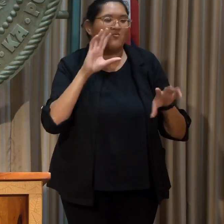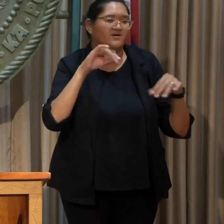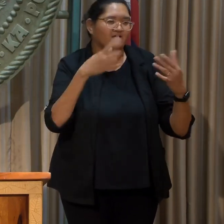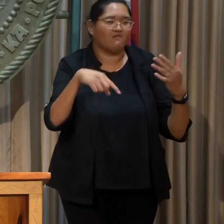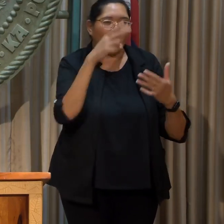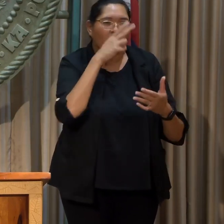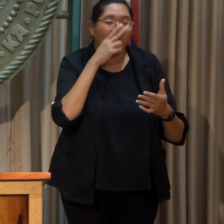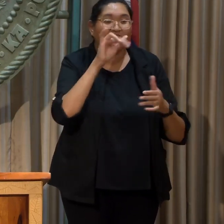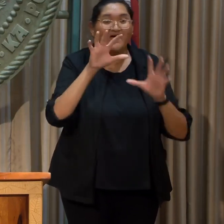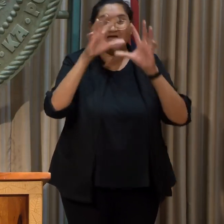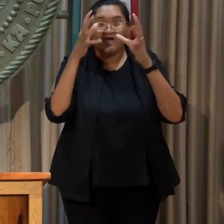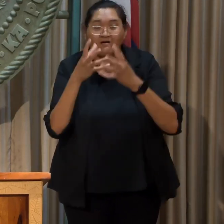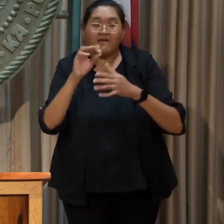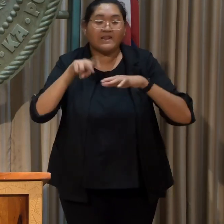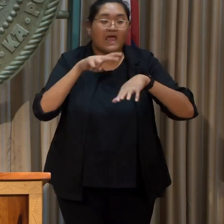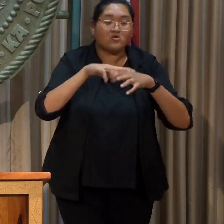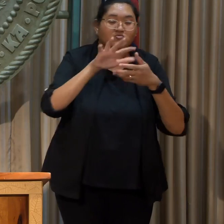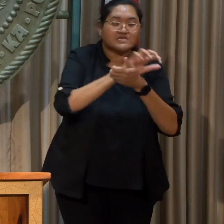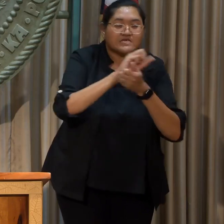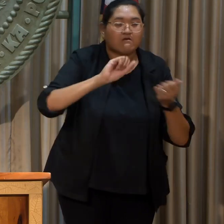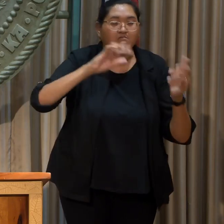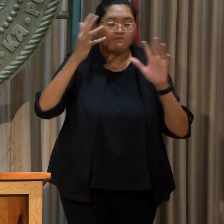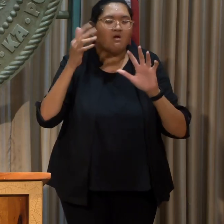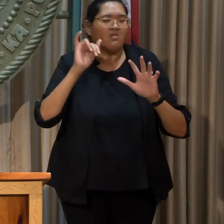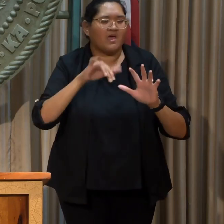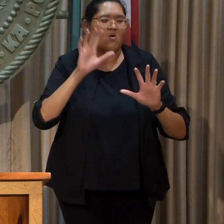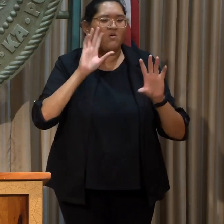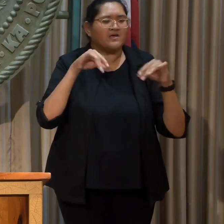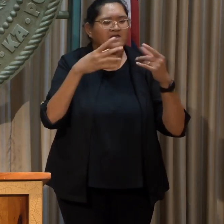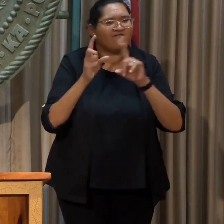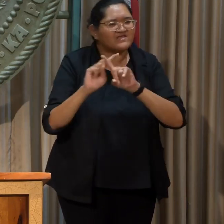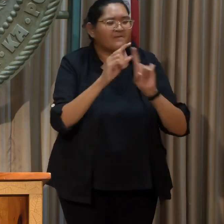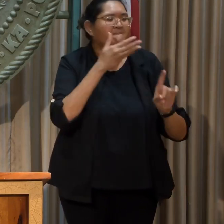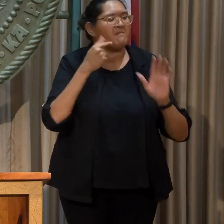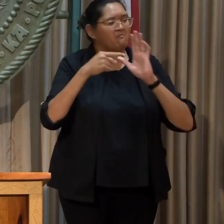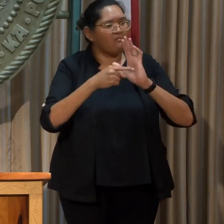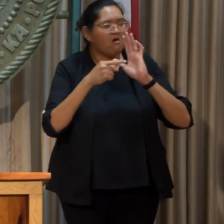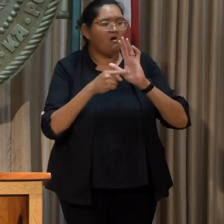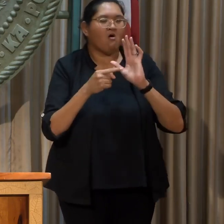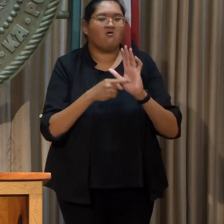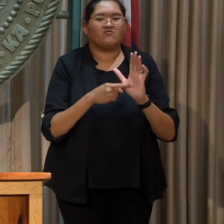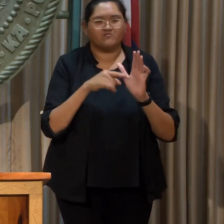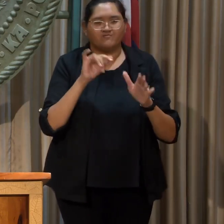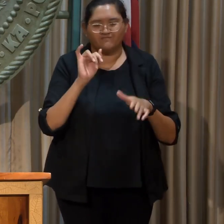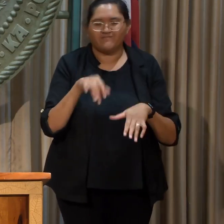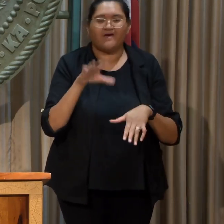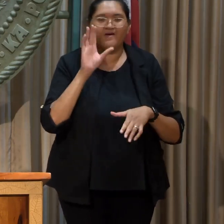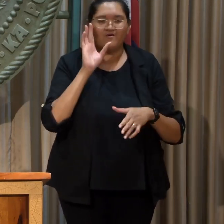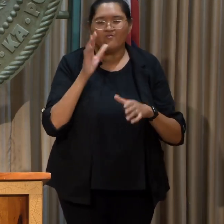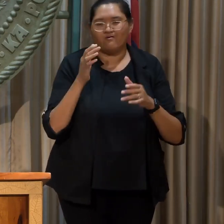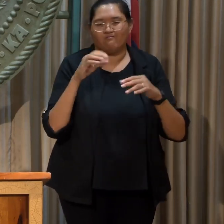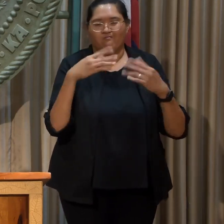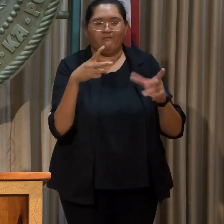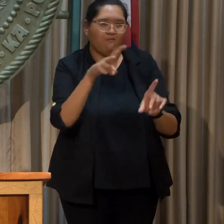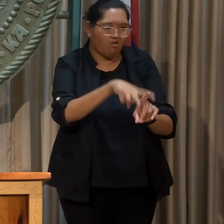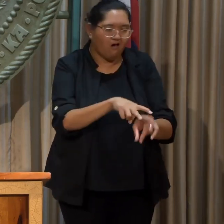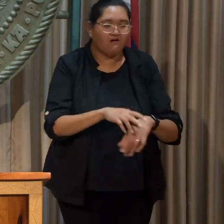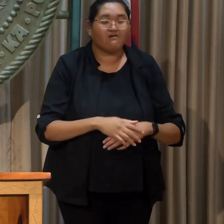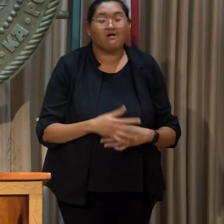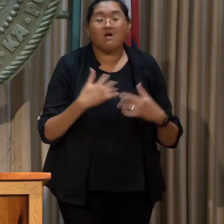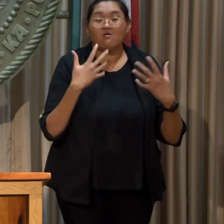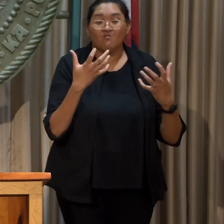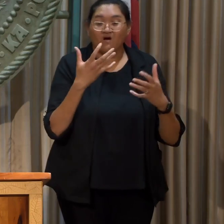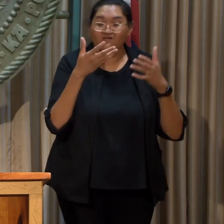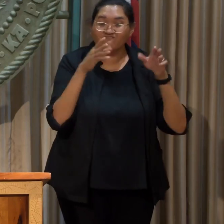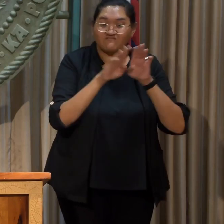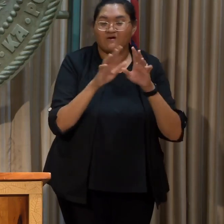disaster and offers a model of best practices that other jurisdictions can also implement. I want to